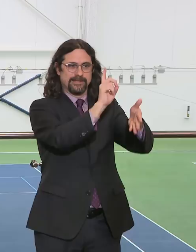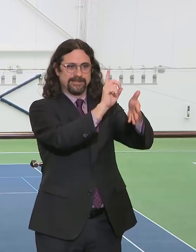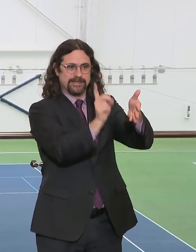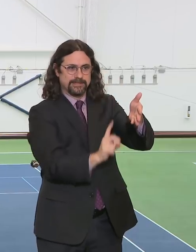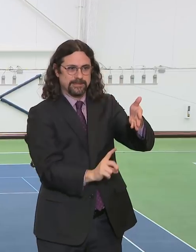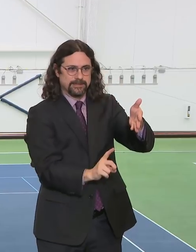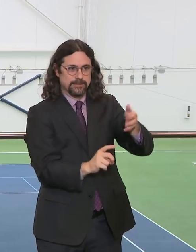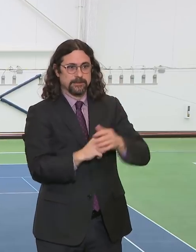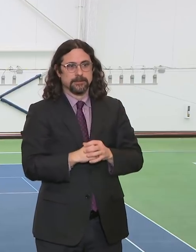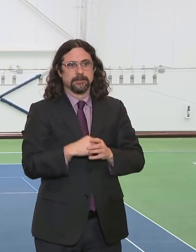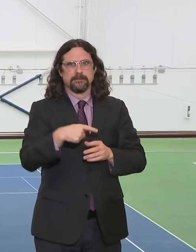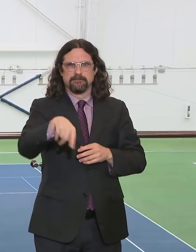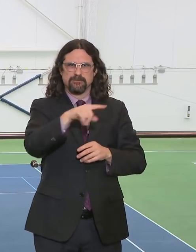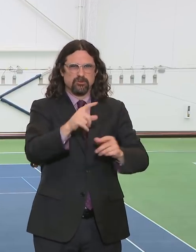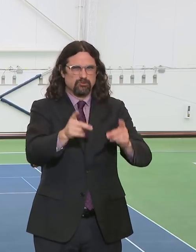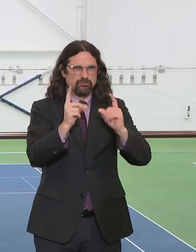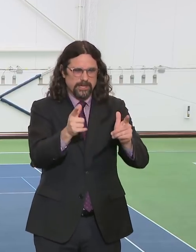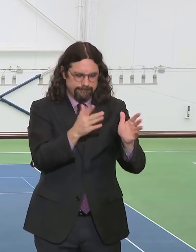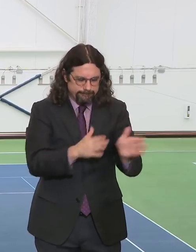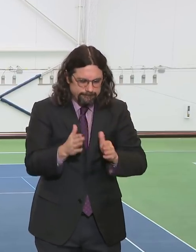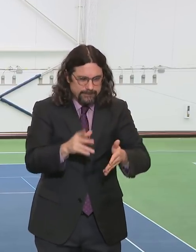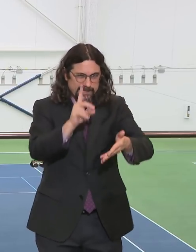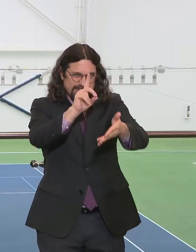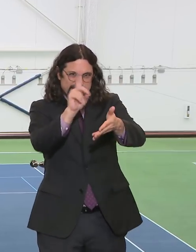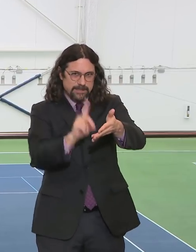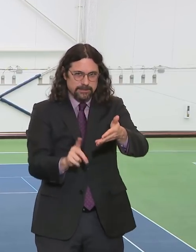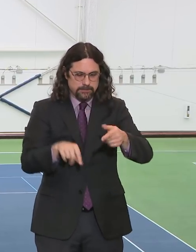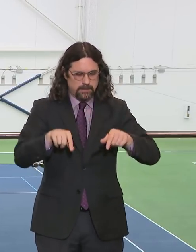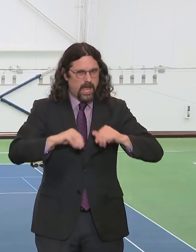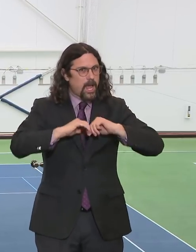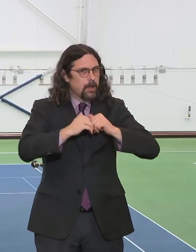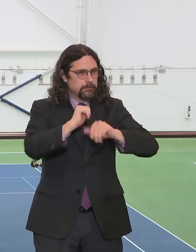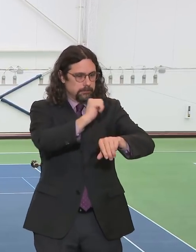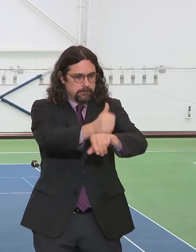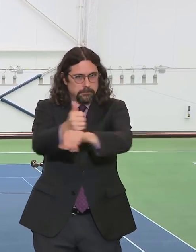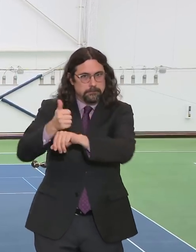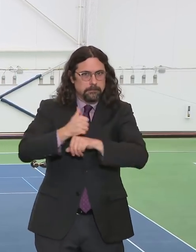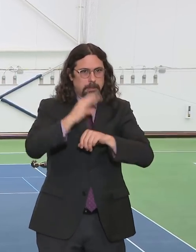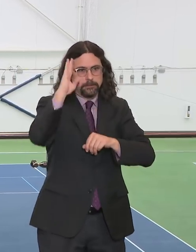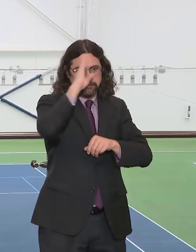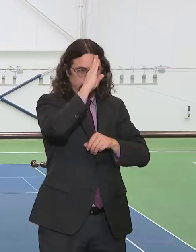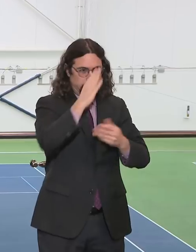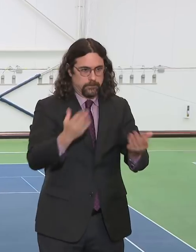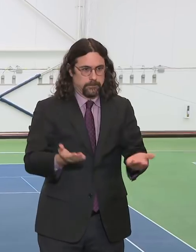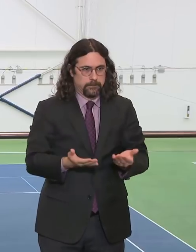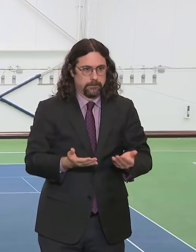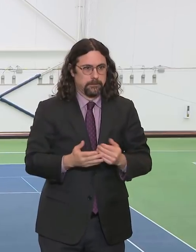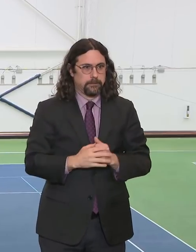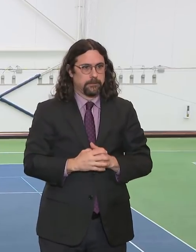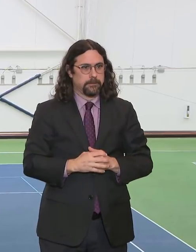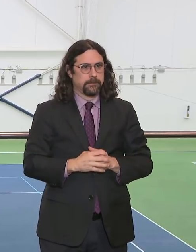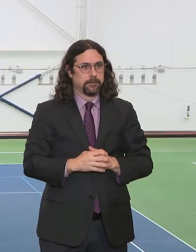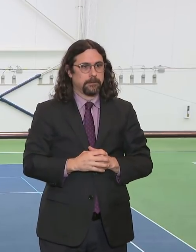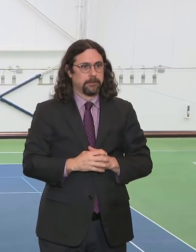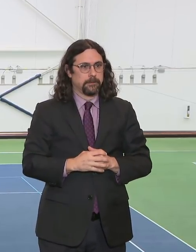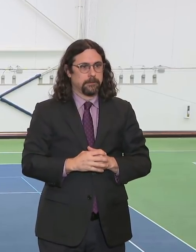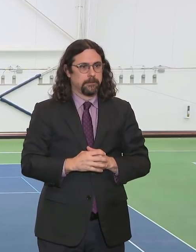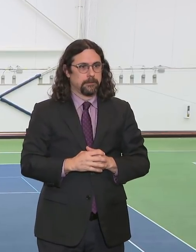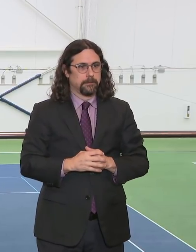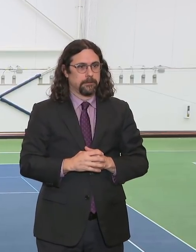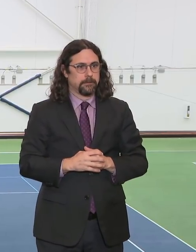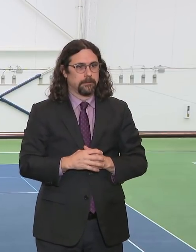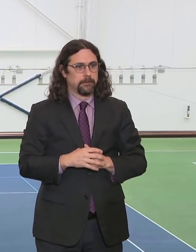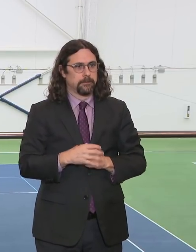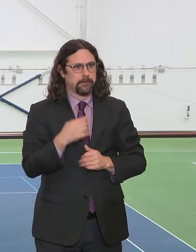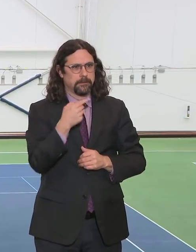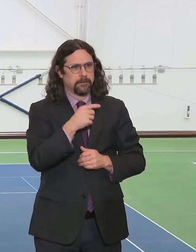-Springer, the first Deputy Commissioner, who is definitely... Jamie, no one's going to miss you wherever you walk in that jacket. I want to thank